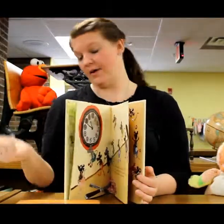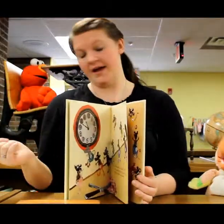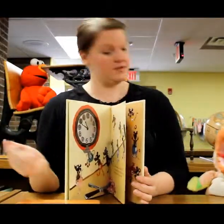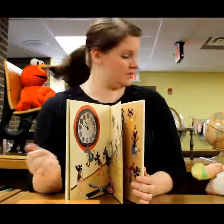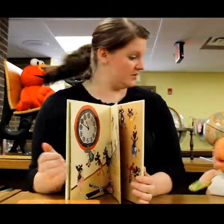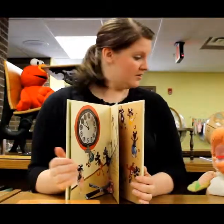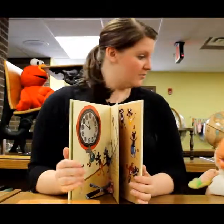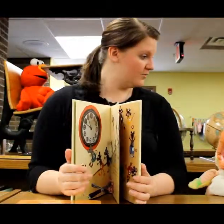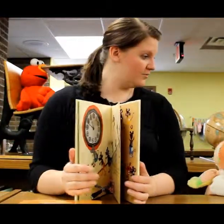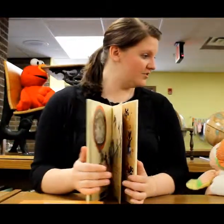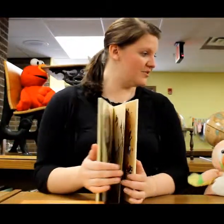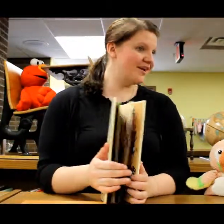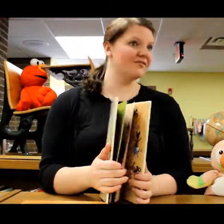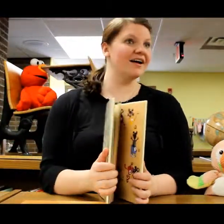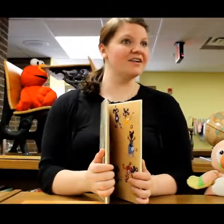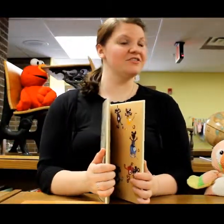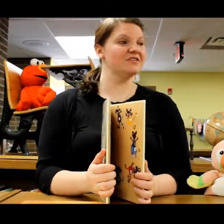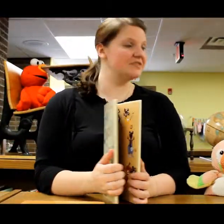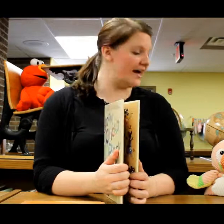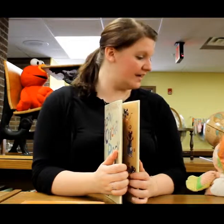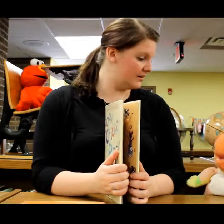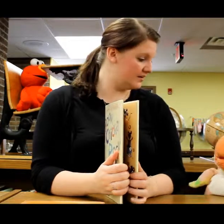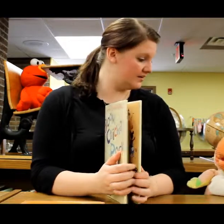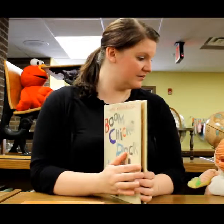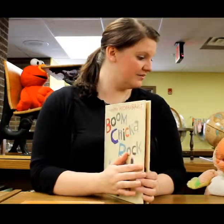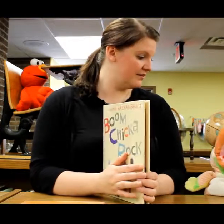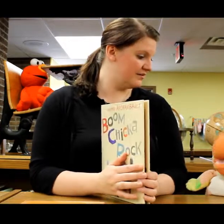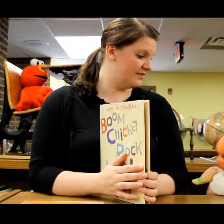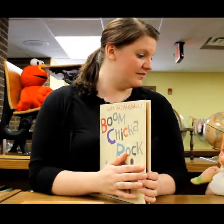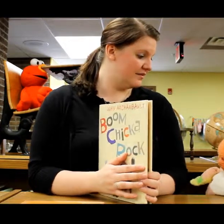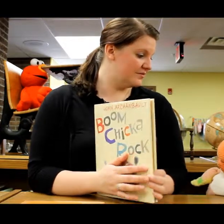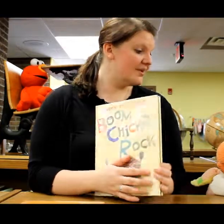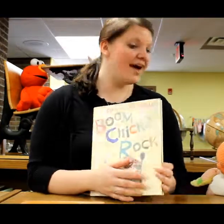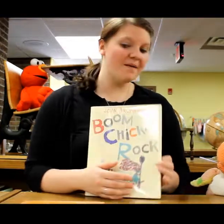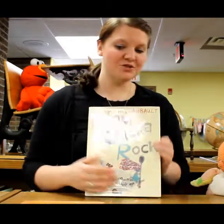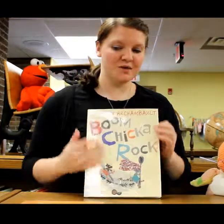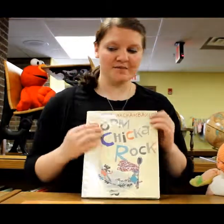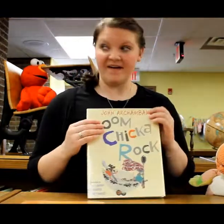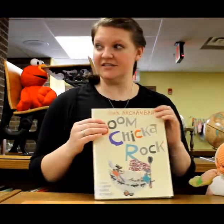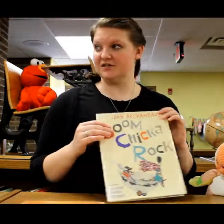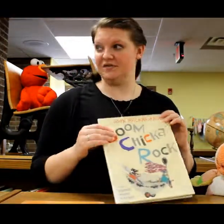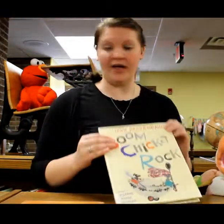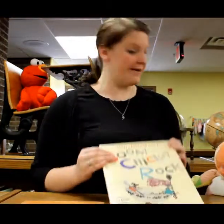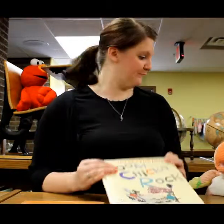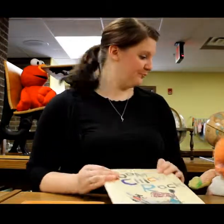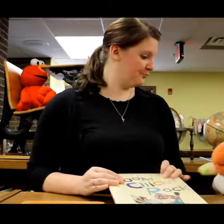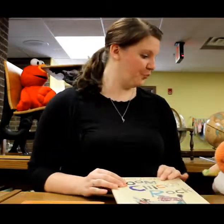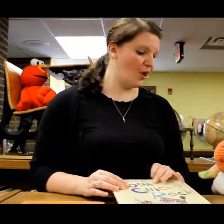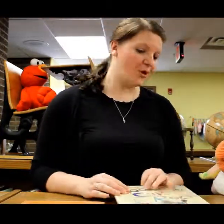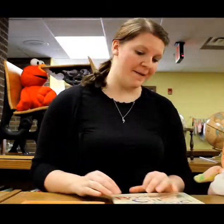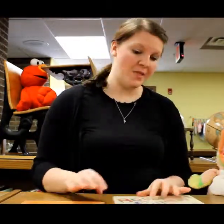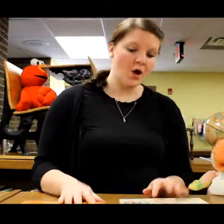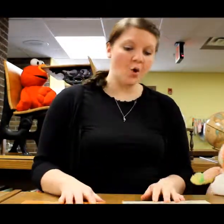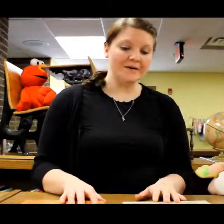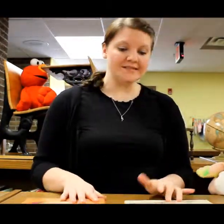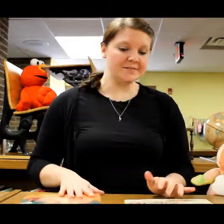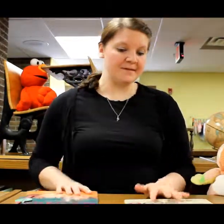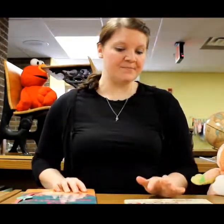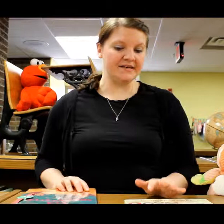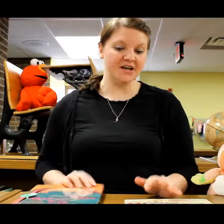away. No, I would run away. No, you can't run. You need to fly. Oh, yeah. Well, I have legs. Yeah, but you're probably faster if fly. That's true. Okay. That's true. Well, Sammy, that's